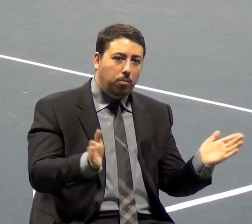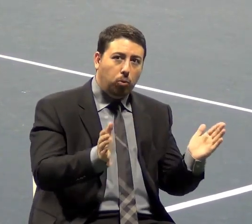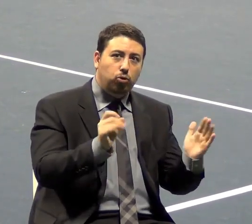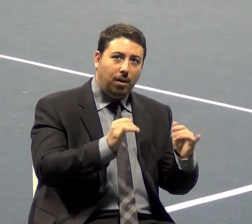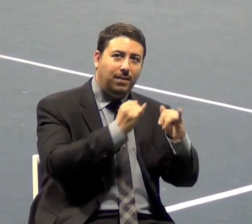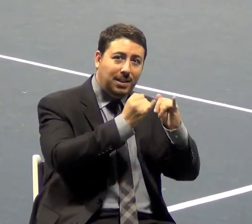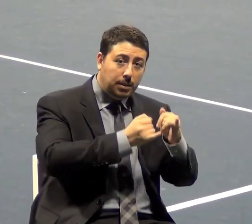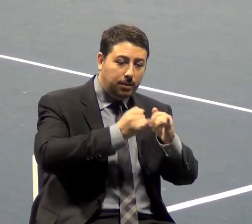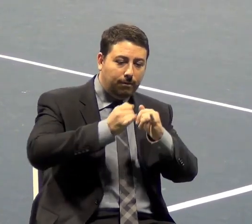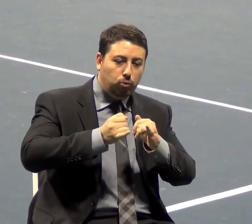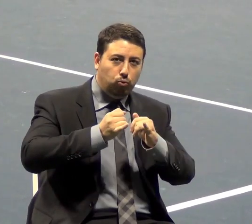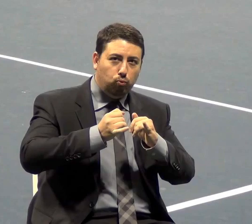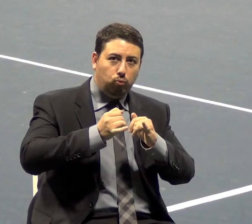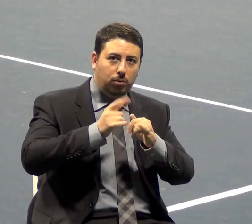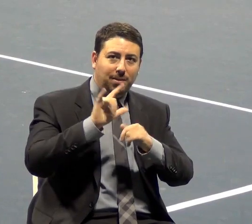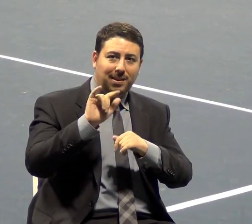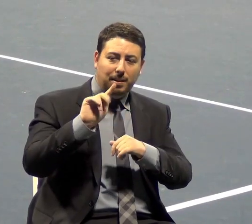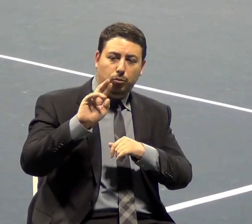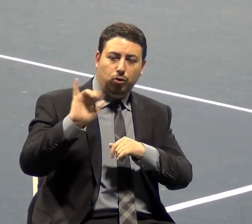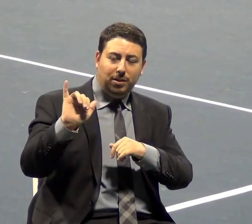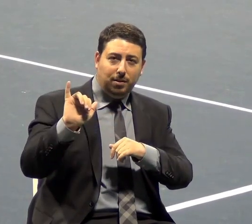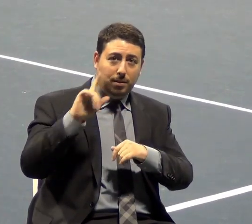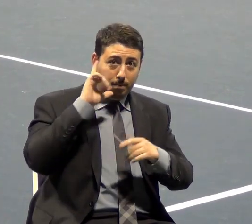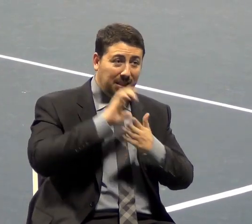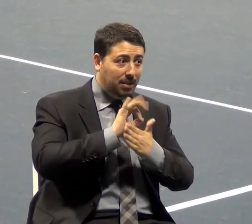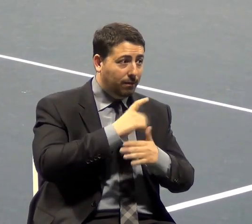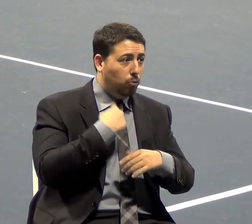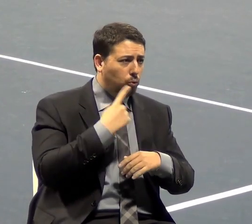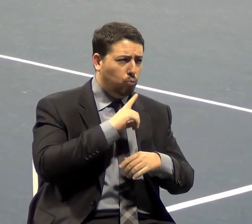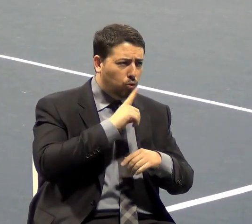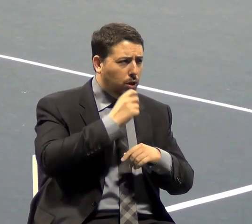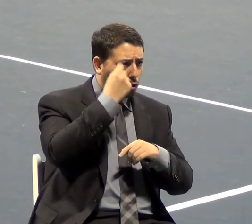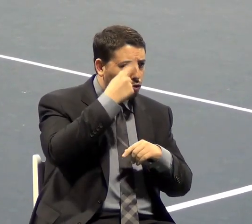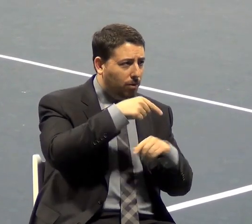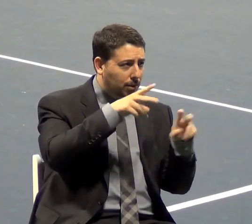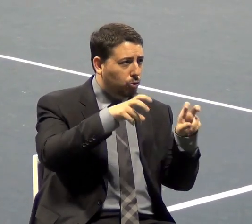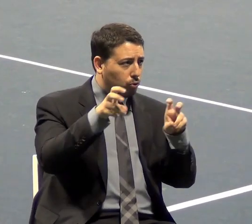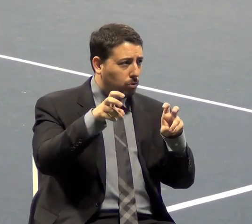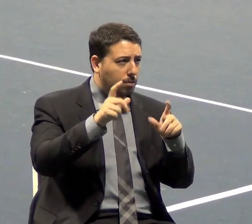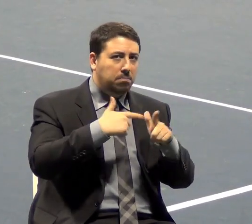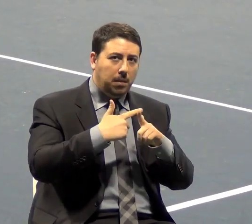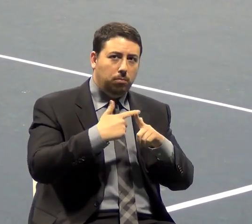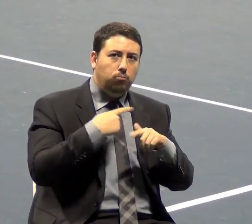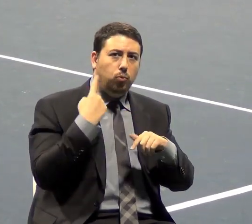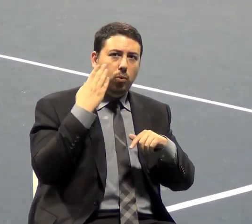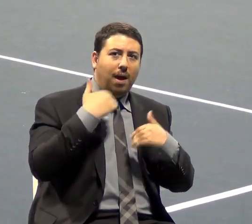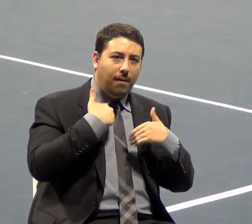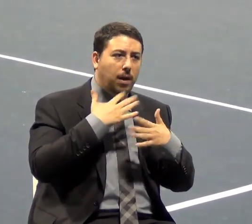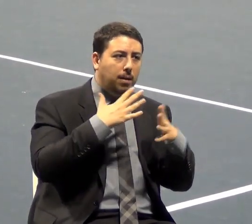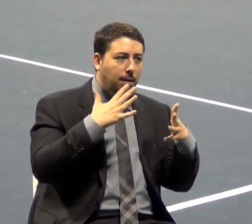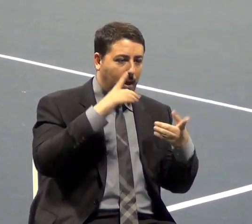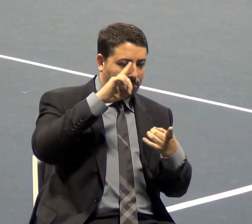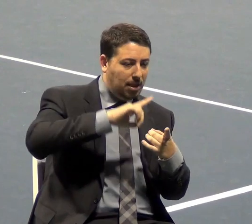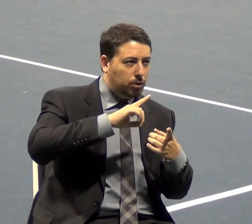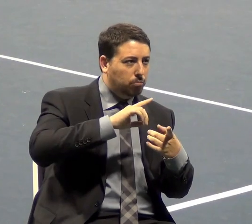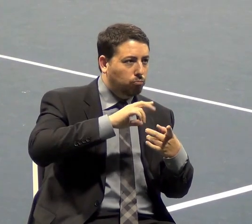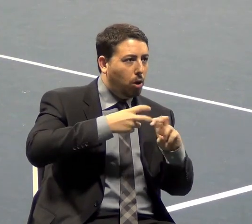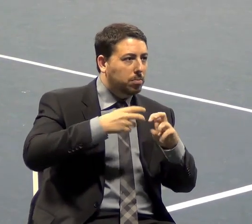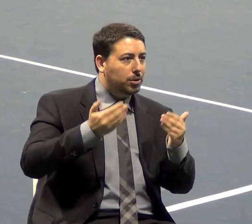liberty. Believing that if we truly understood that issue, we would have a lot less problems. But when you go on the campaign